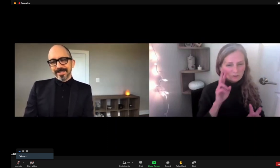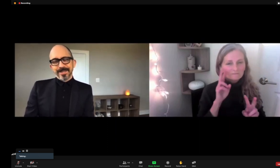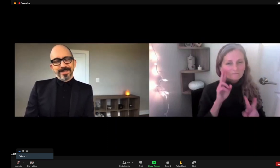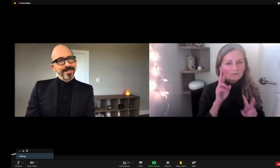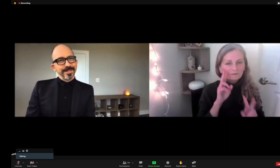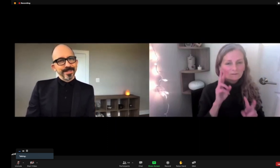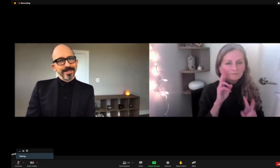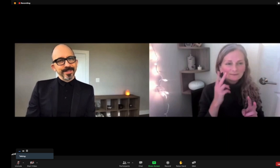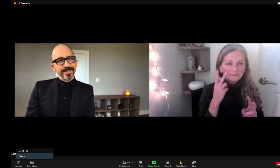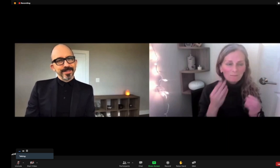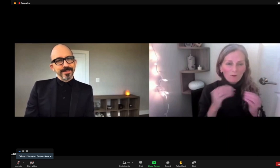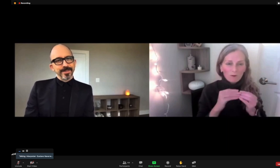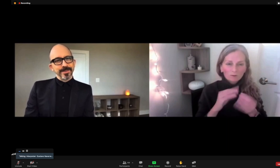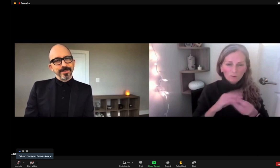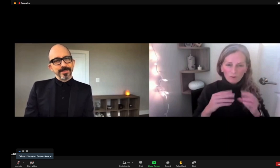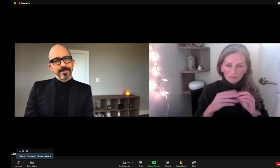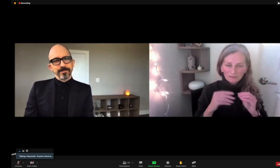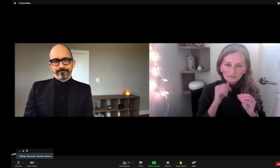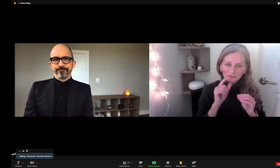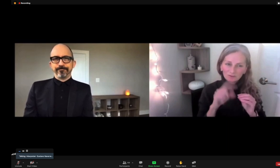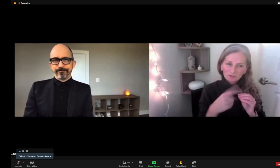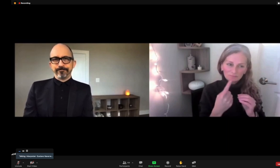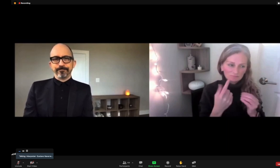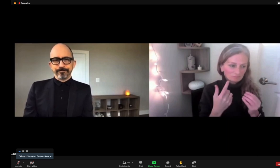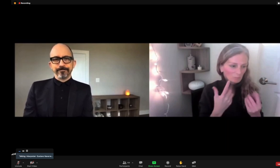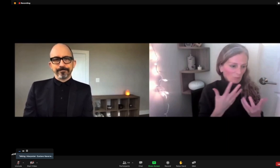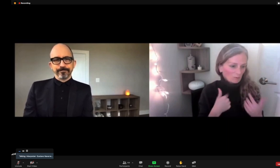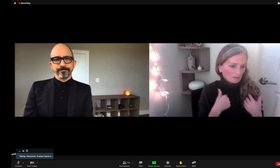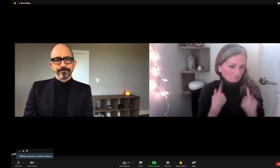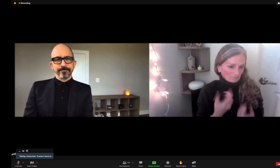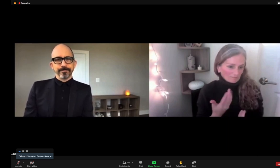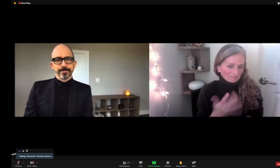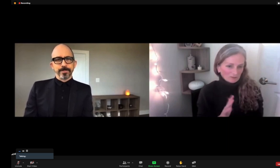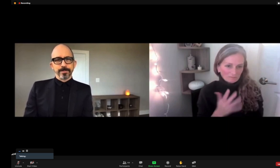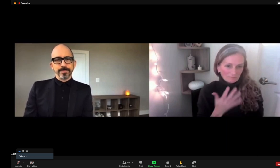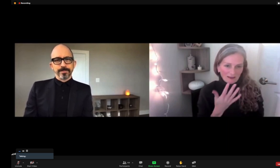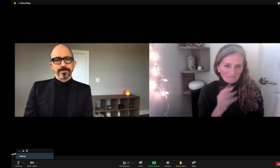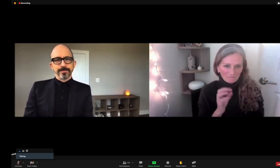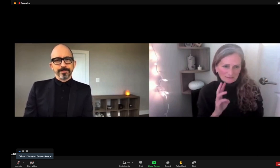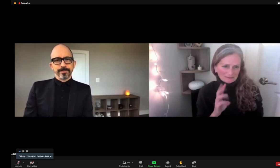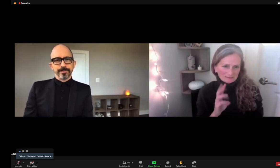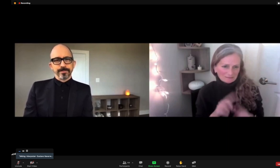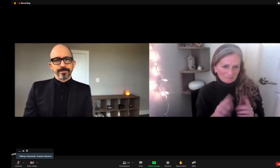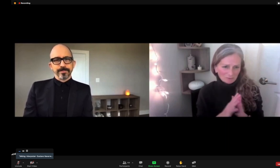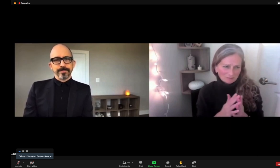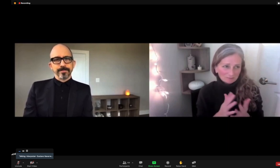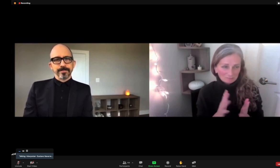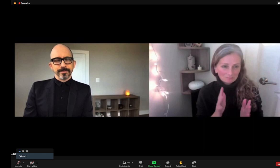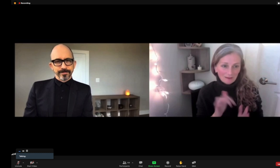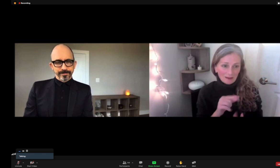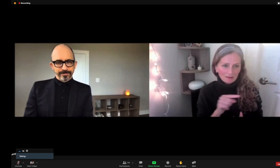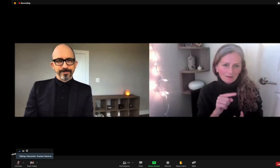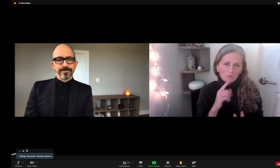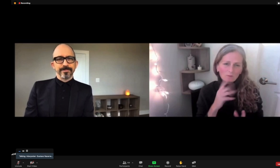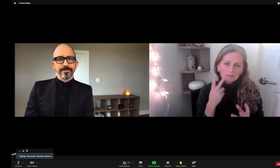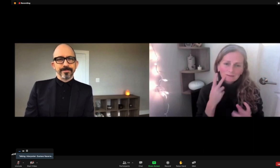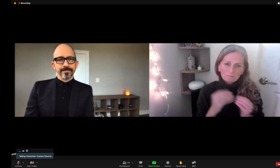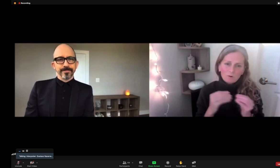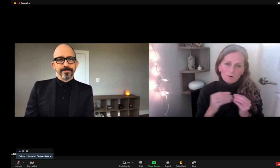Very much looking forward to the way that also co-edates have access to these materials as well. Having six or